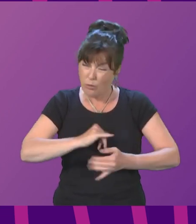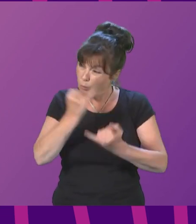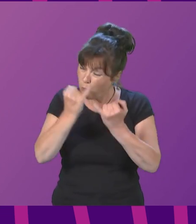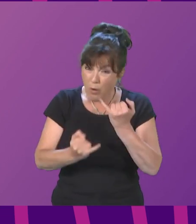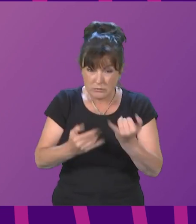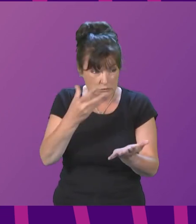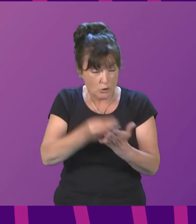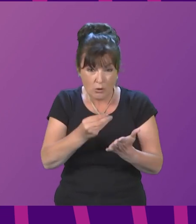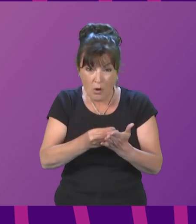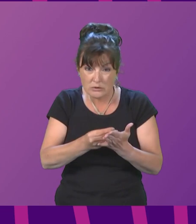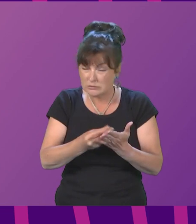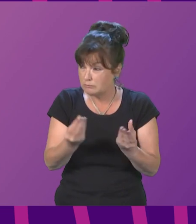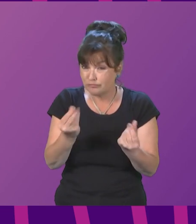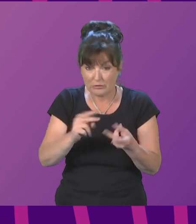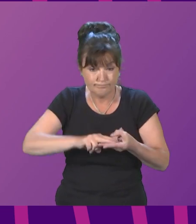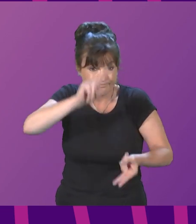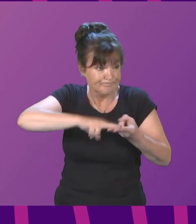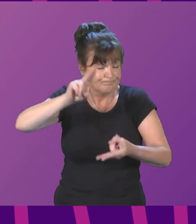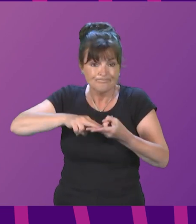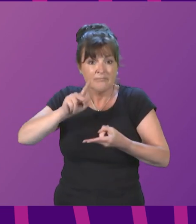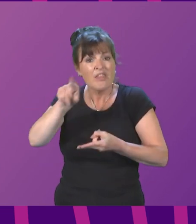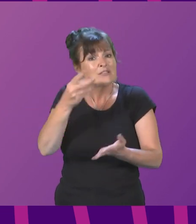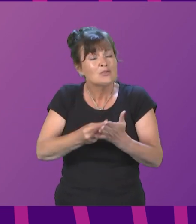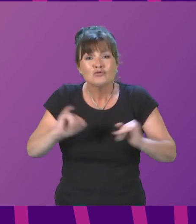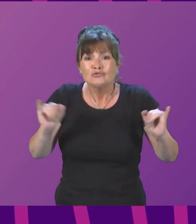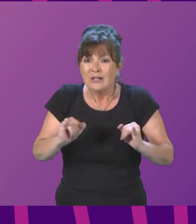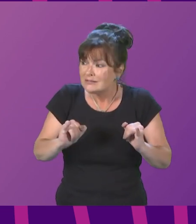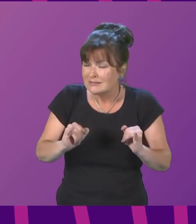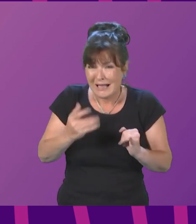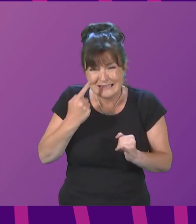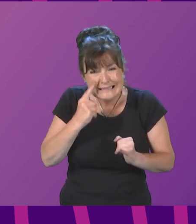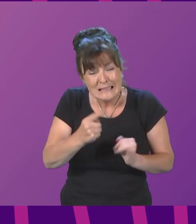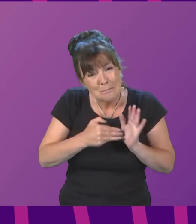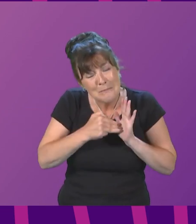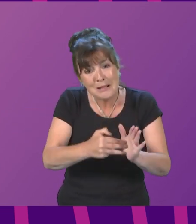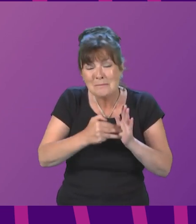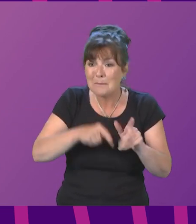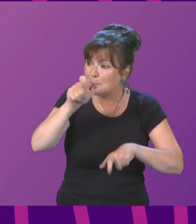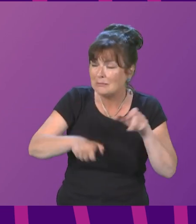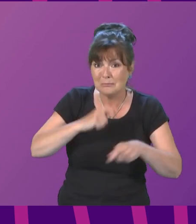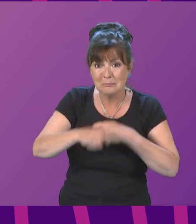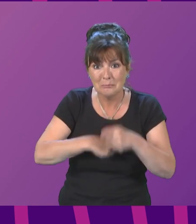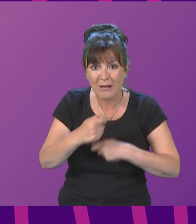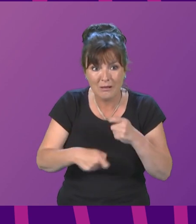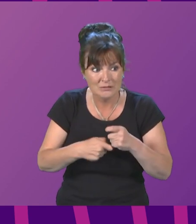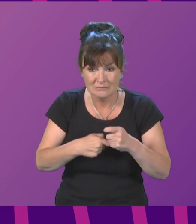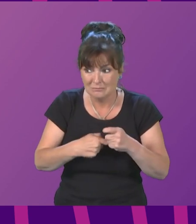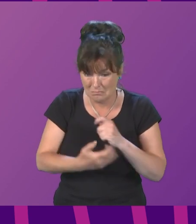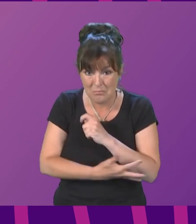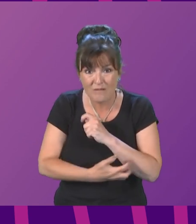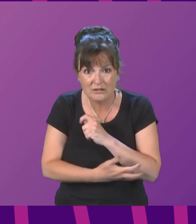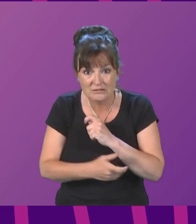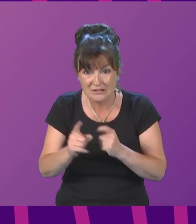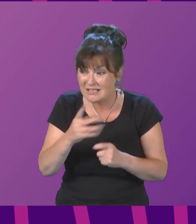lifetimes. This crisis is pushing millions into poverty, it is threatening the viability of